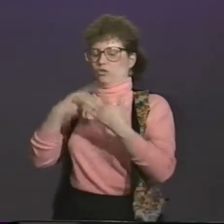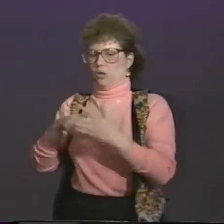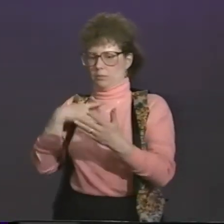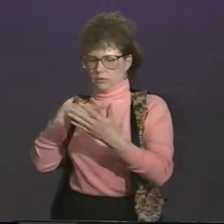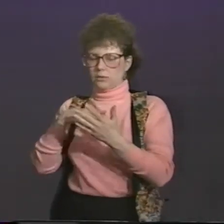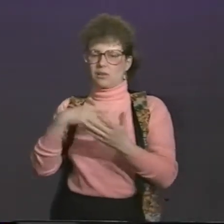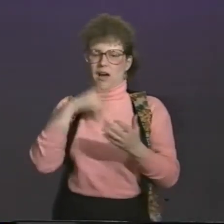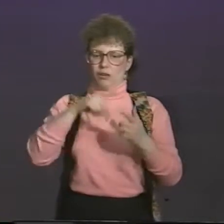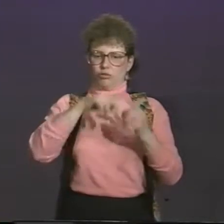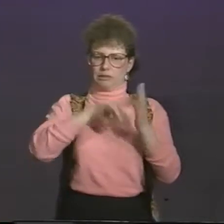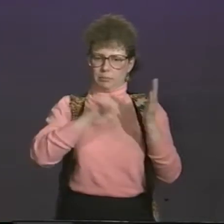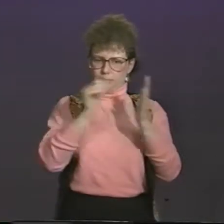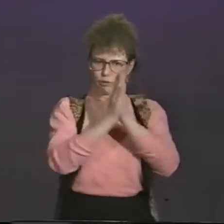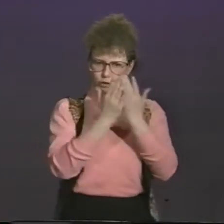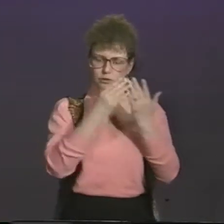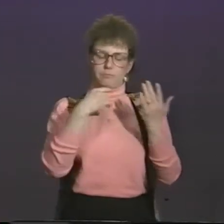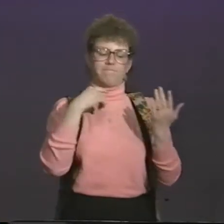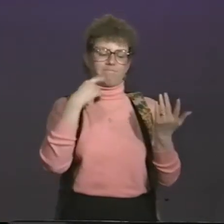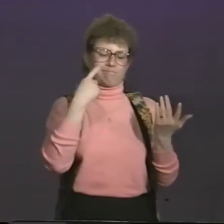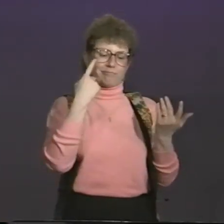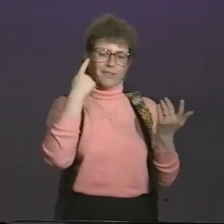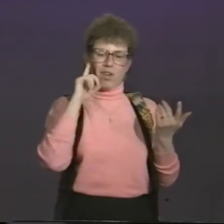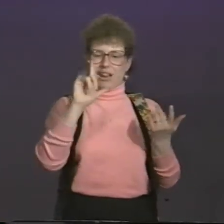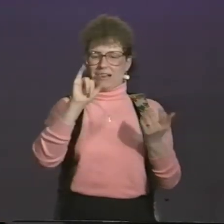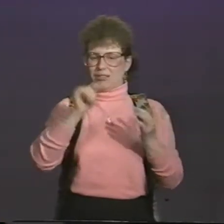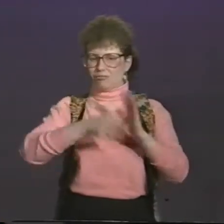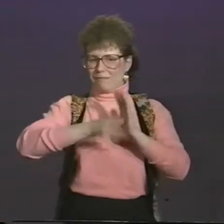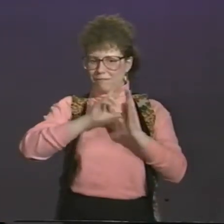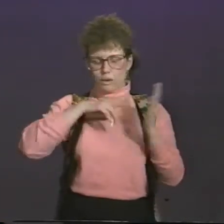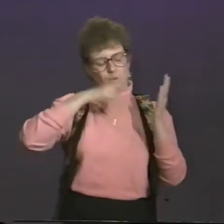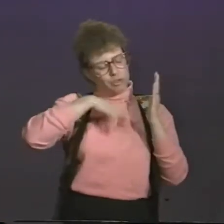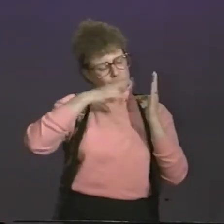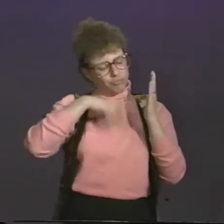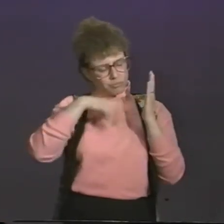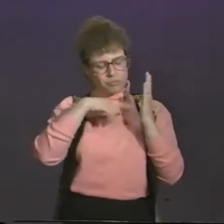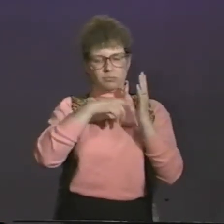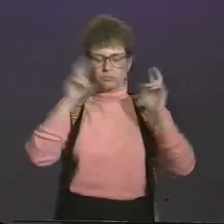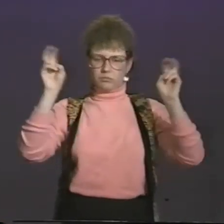talk. Now, before I started my research topic, I did a lit review.